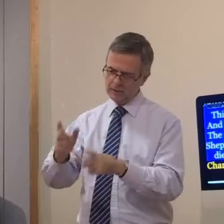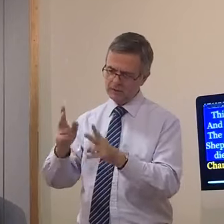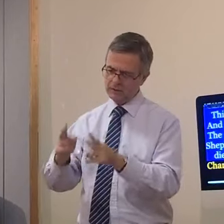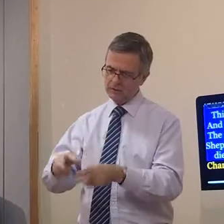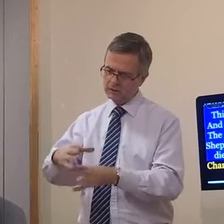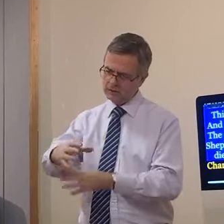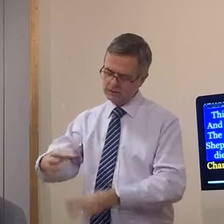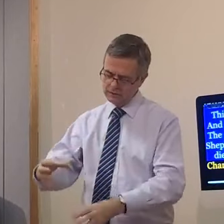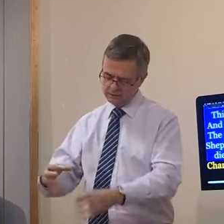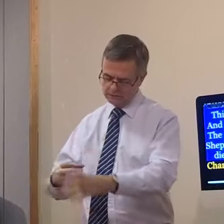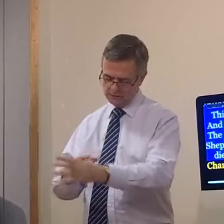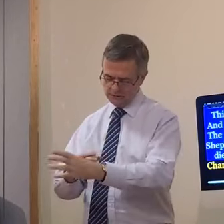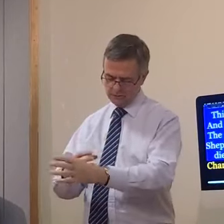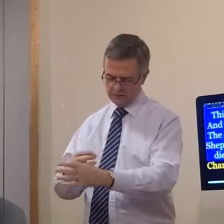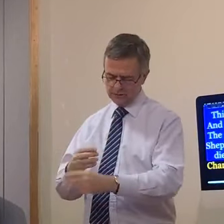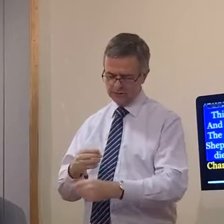shepherds die